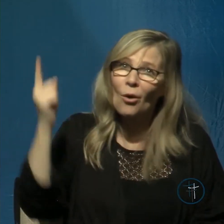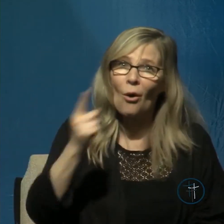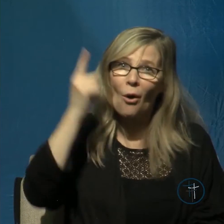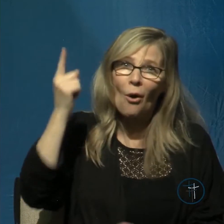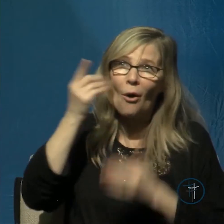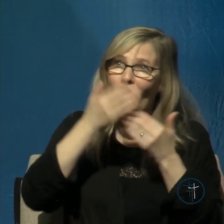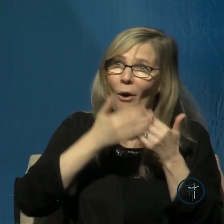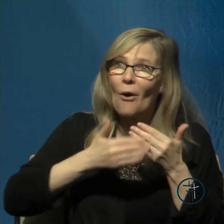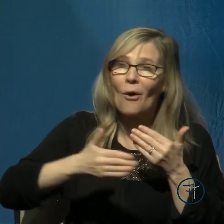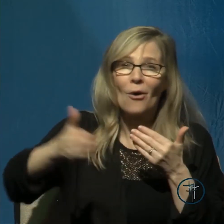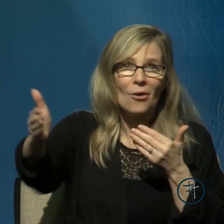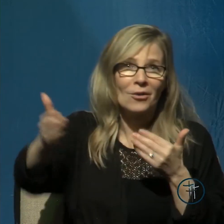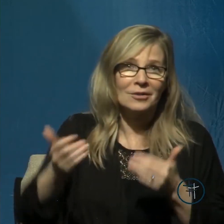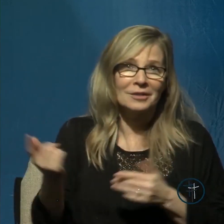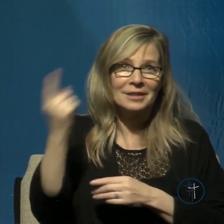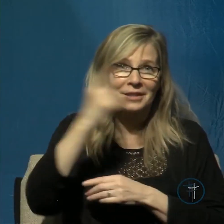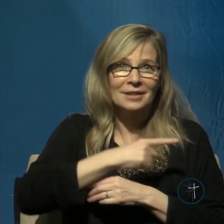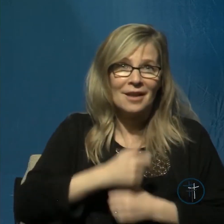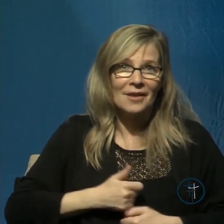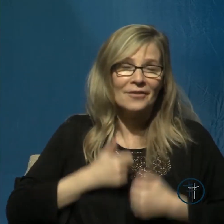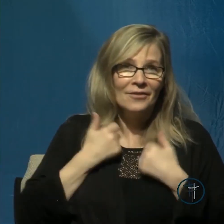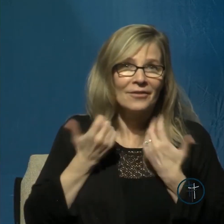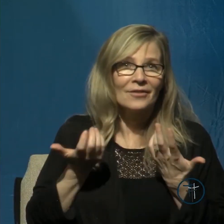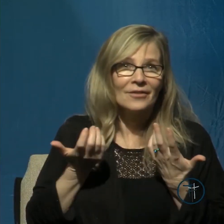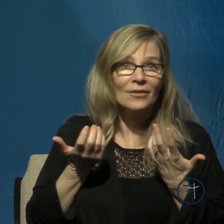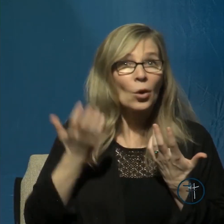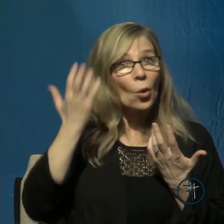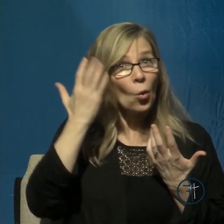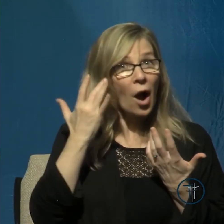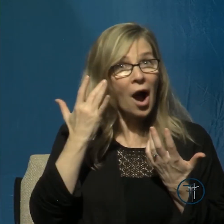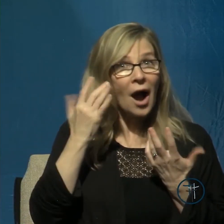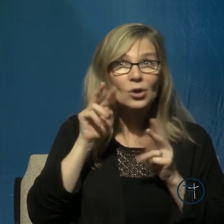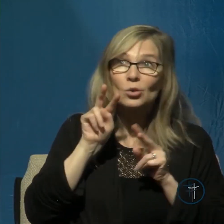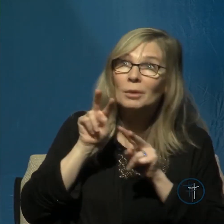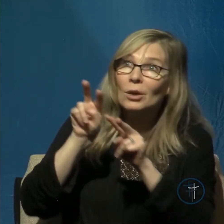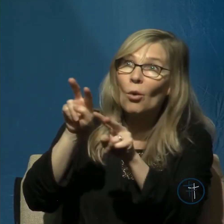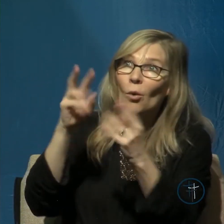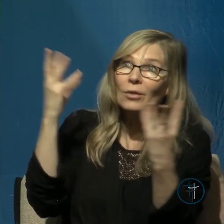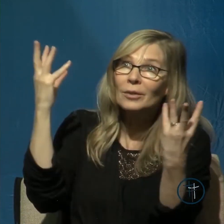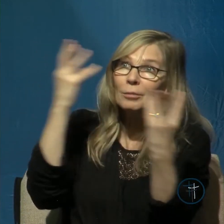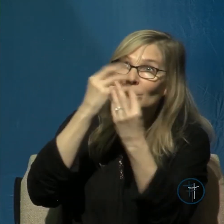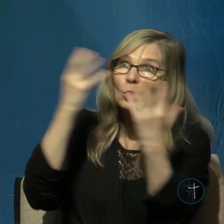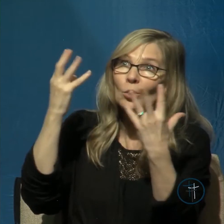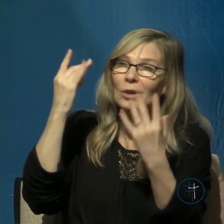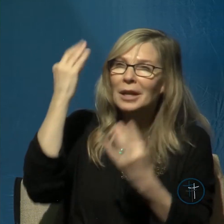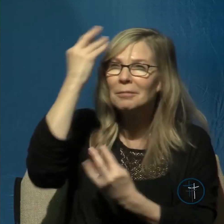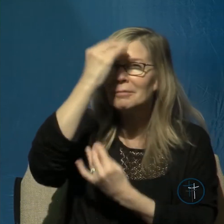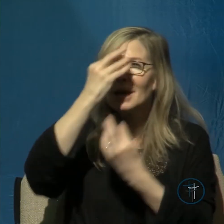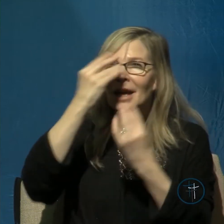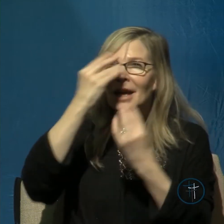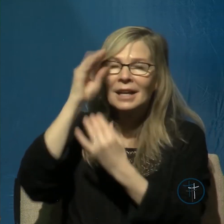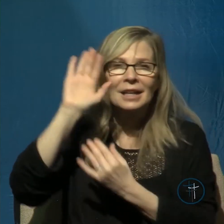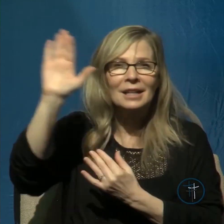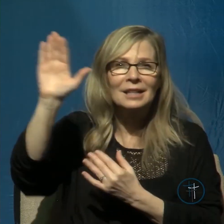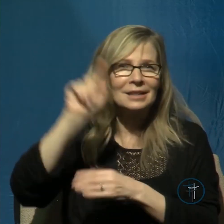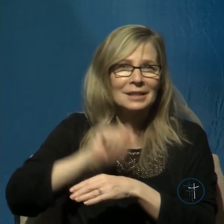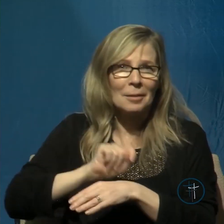life in order to behold the beauty of the Lord and to meditate in his temple now this sounds very similar